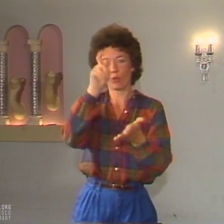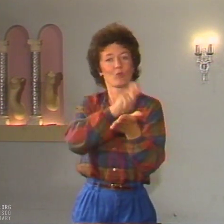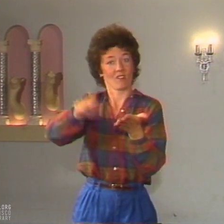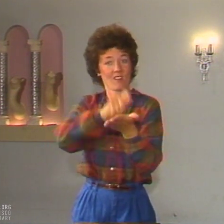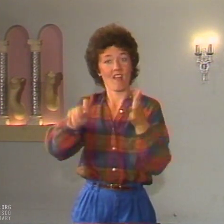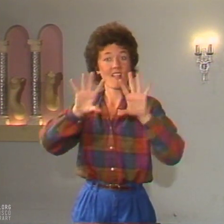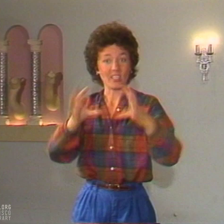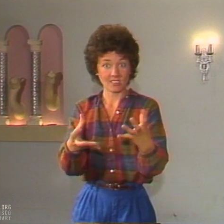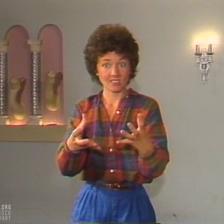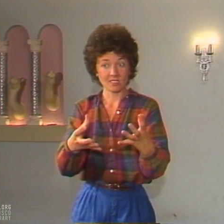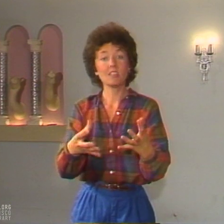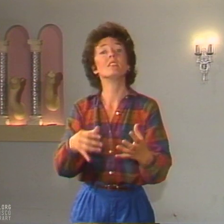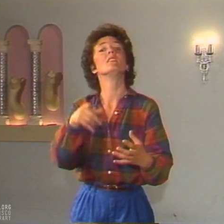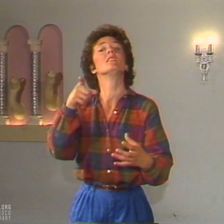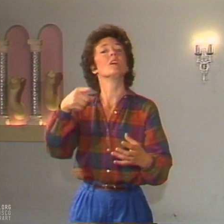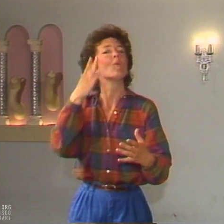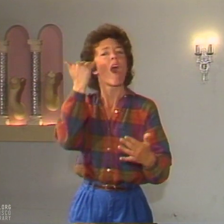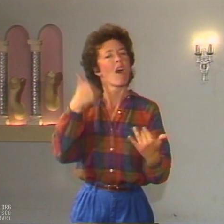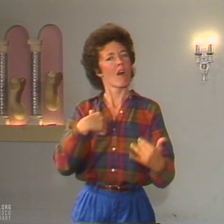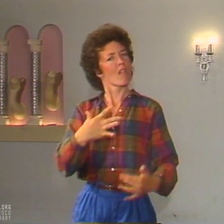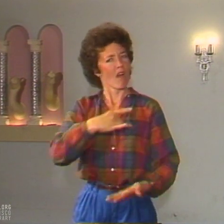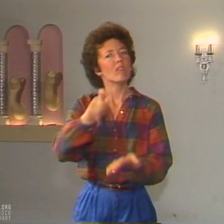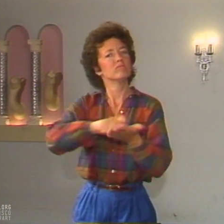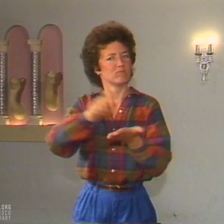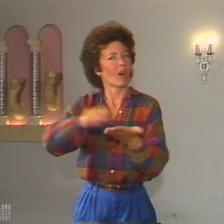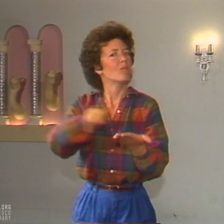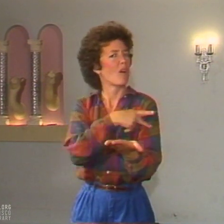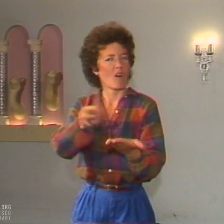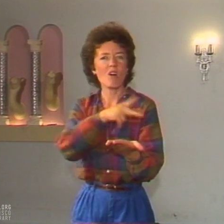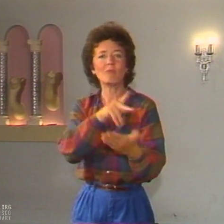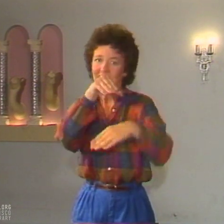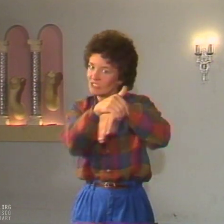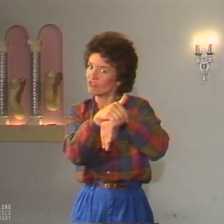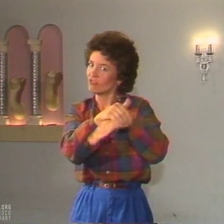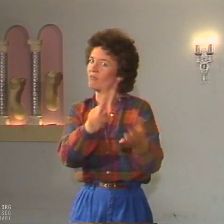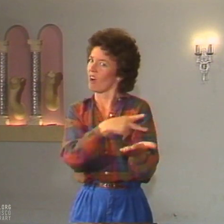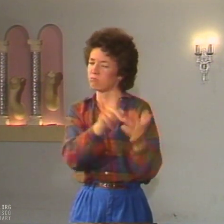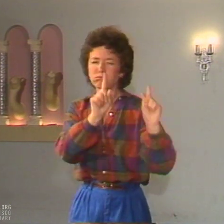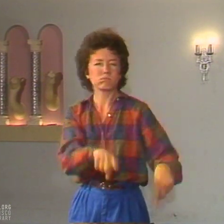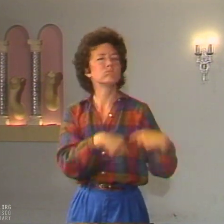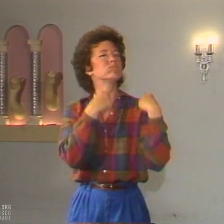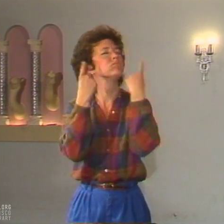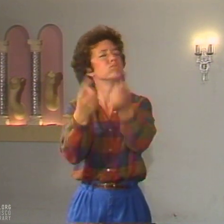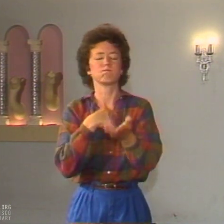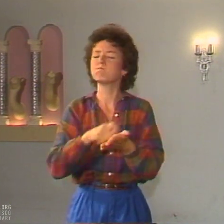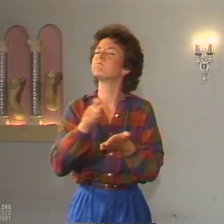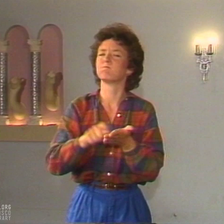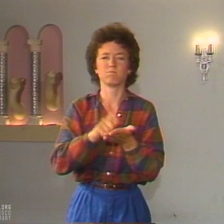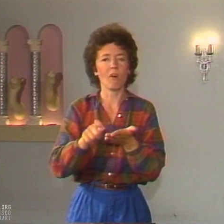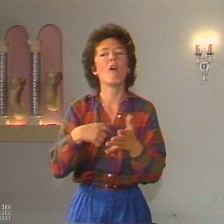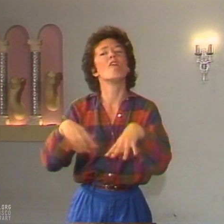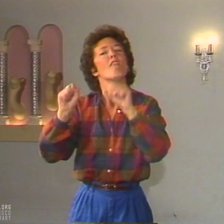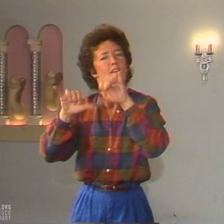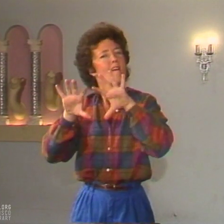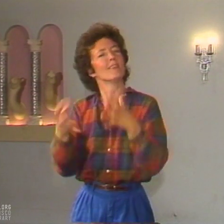Later, I took a creative writing class because I like poetry. I'd been writing poetry in English for a while.